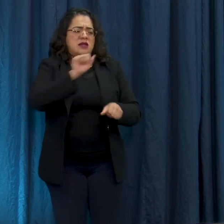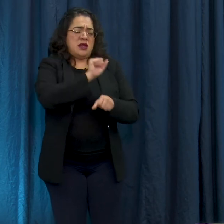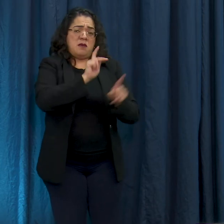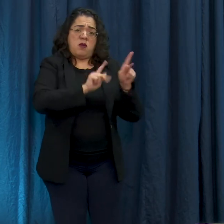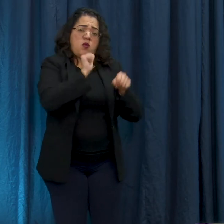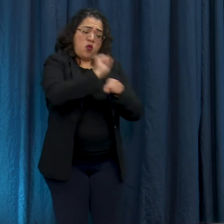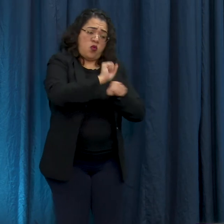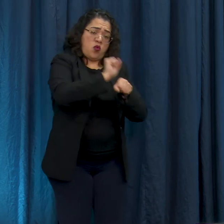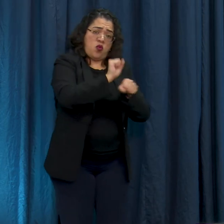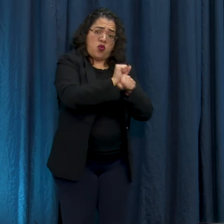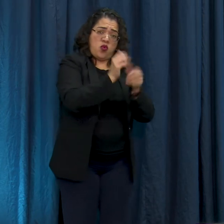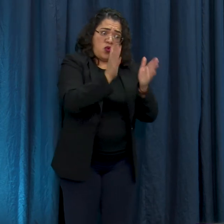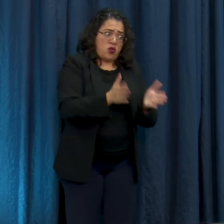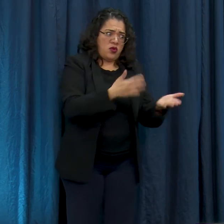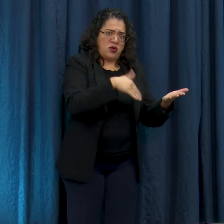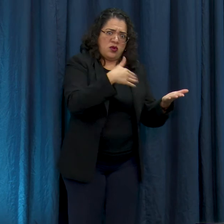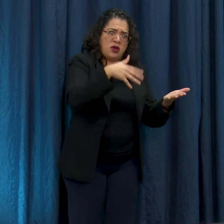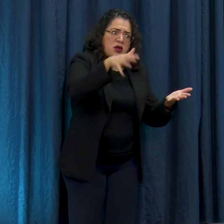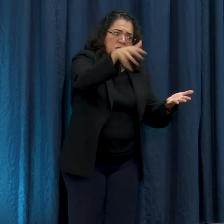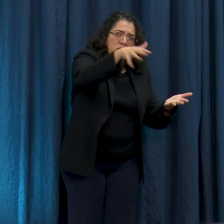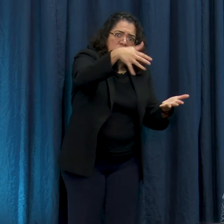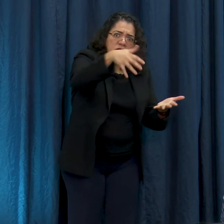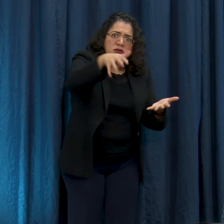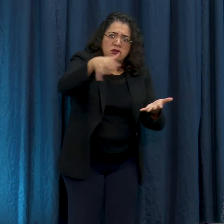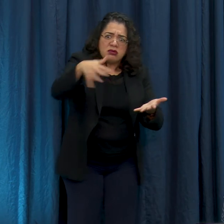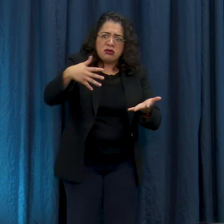empleados que están limpiando nuestras calles adecuadamente y día con día.